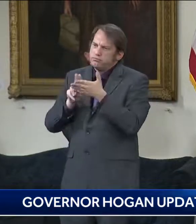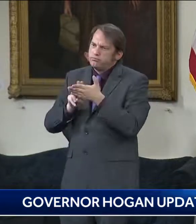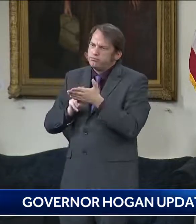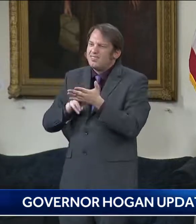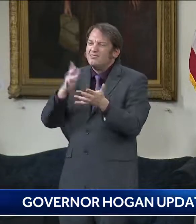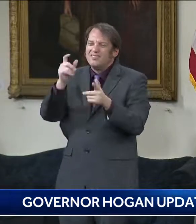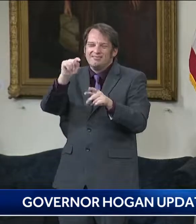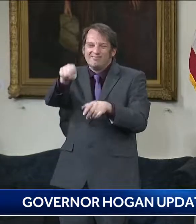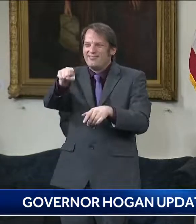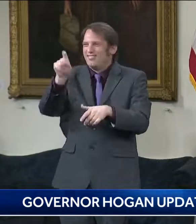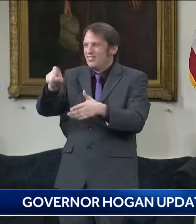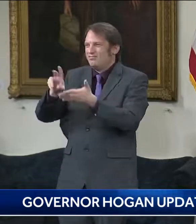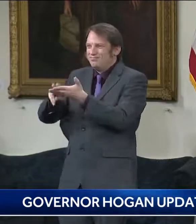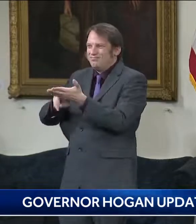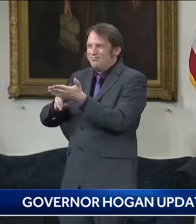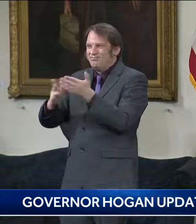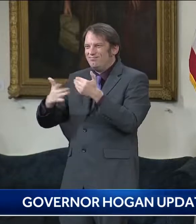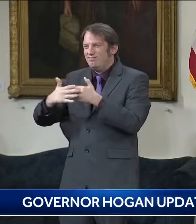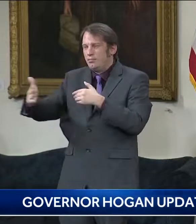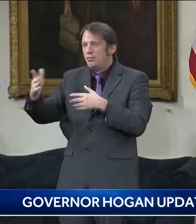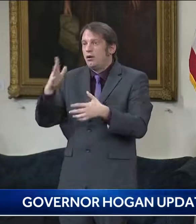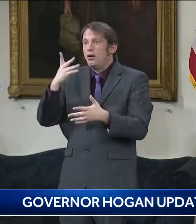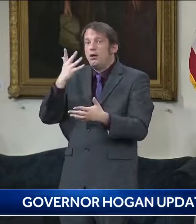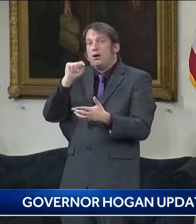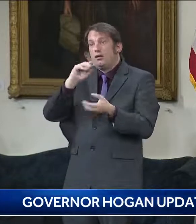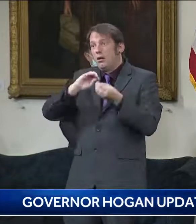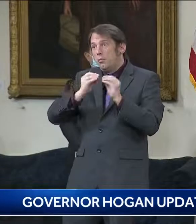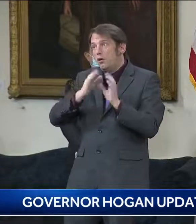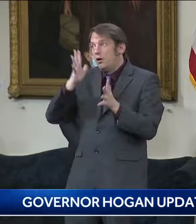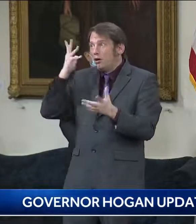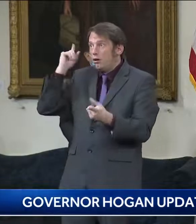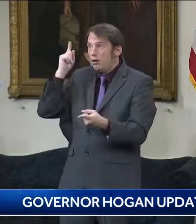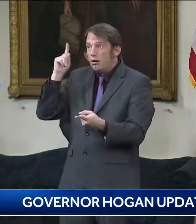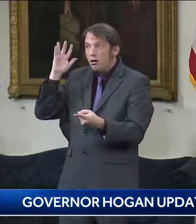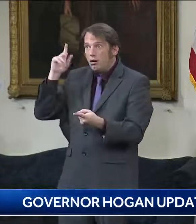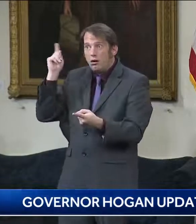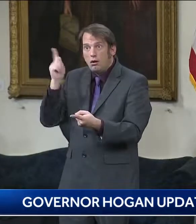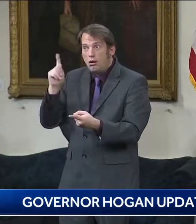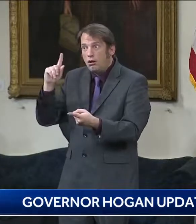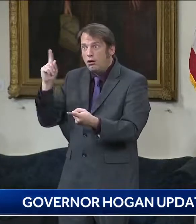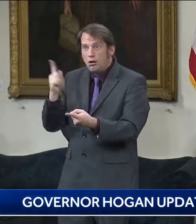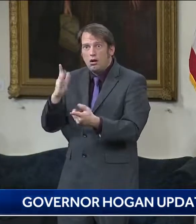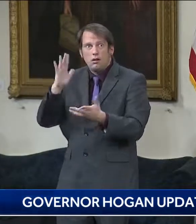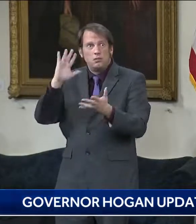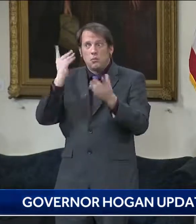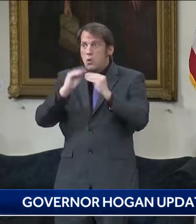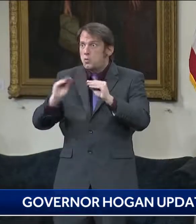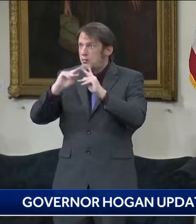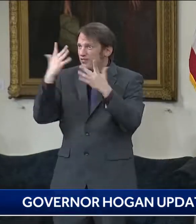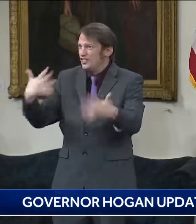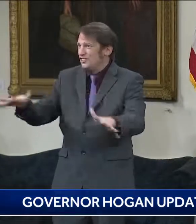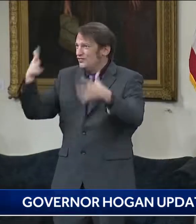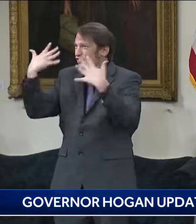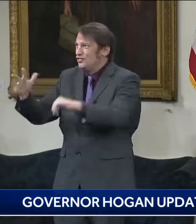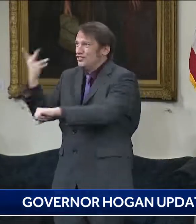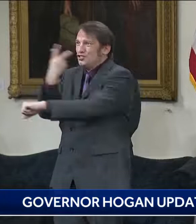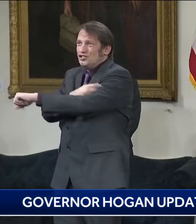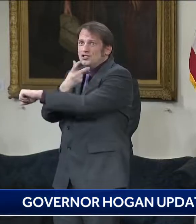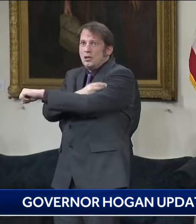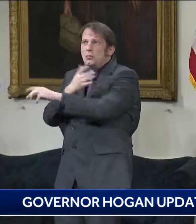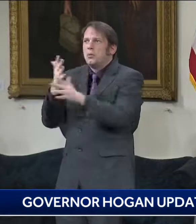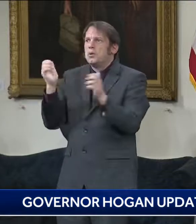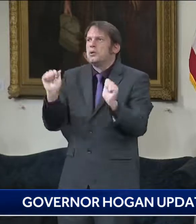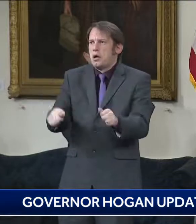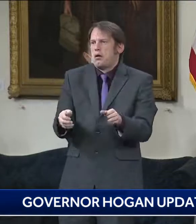we're hoping that we'll have vaccine on every street corner in a pharmacy or through primary care and it won't be as important.